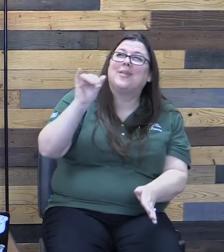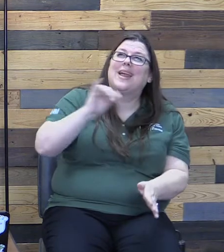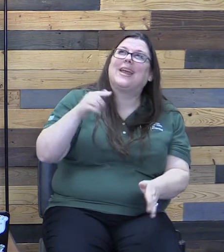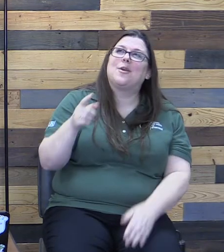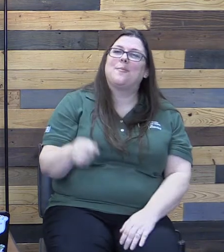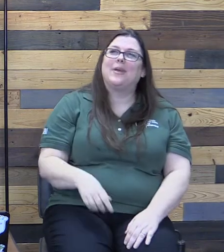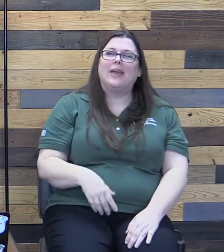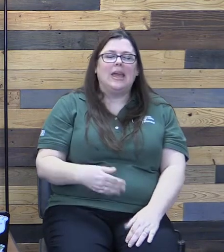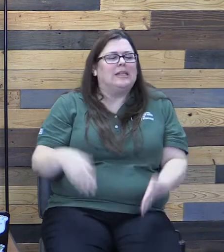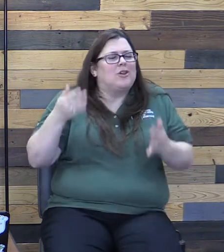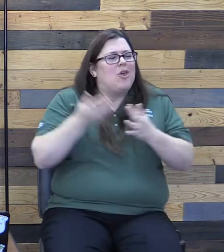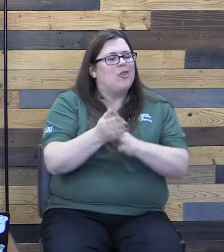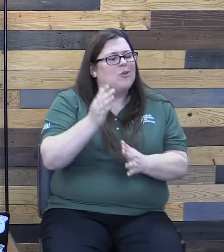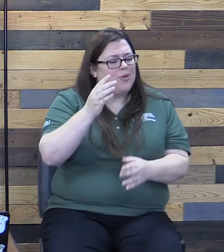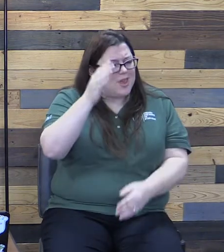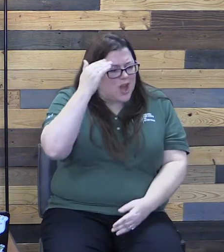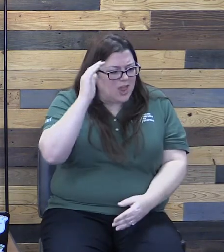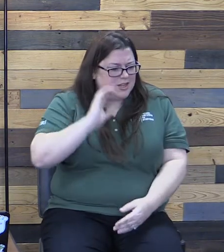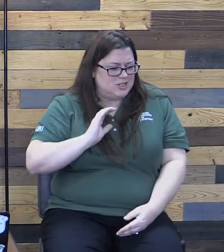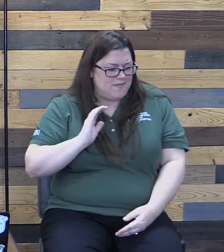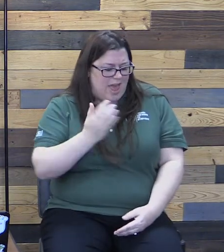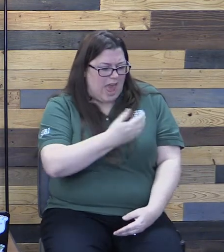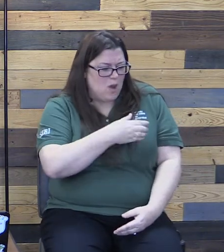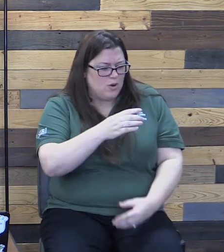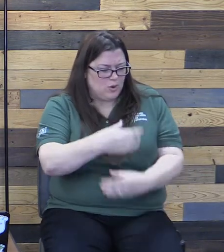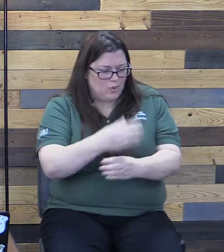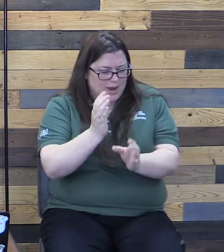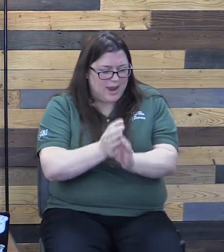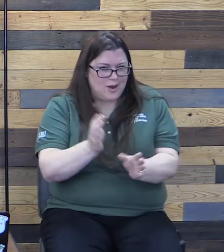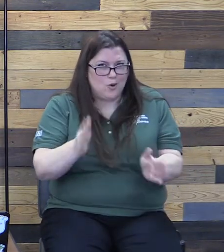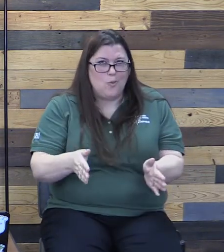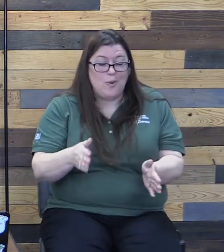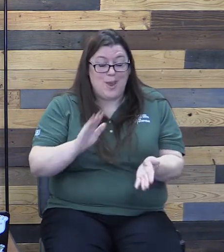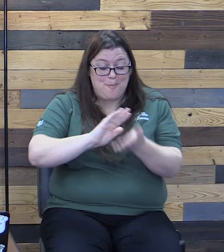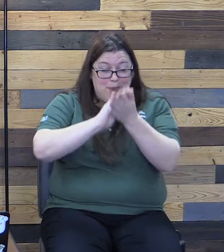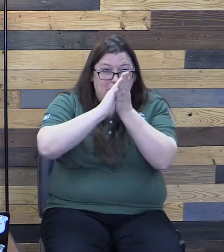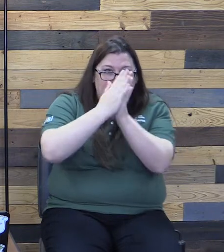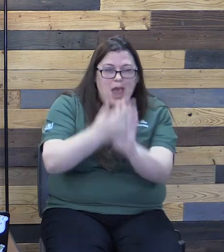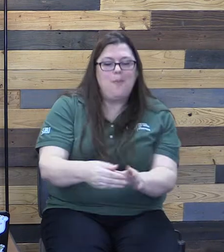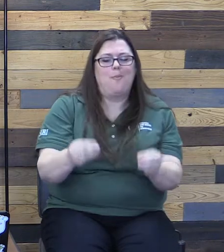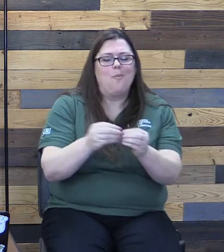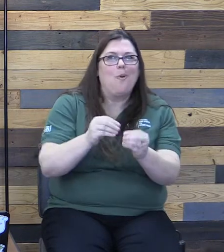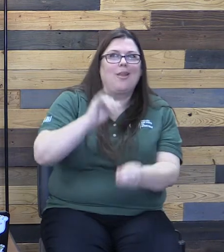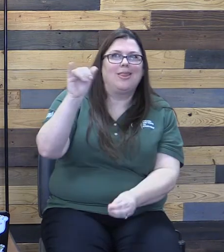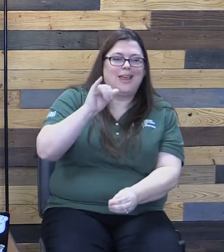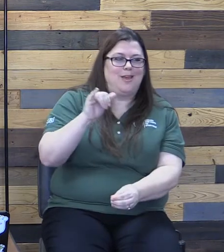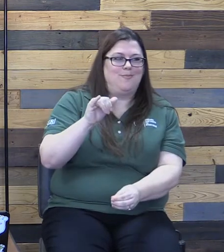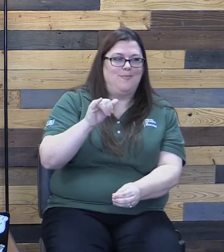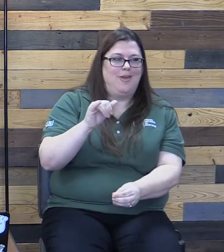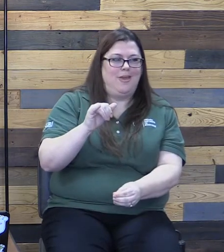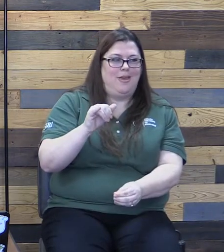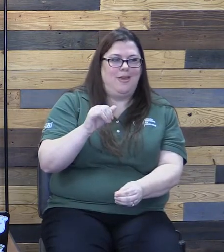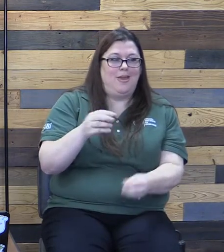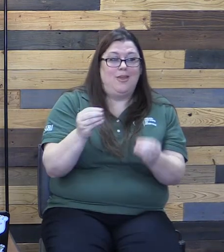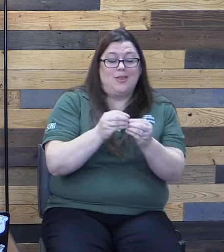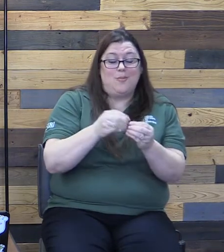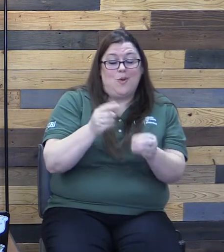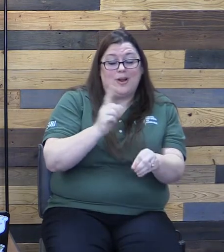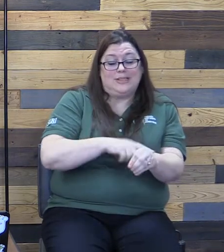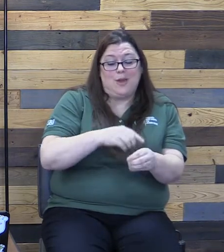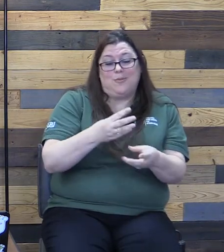knowledge of knowing our creator that we become more like him. So the more time we spend with him, the more that we learn about him,